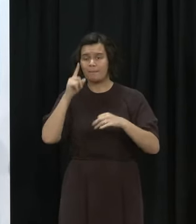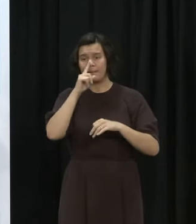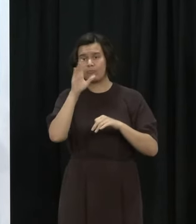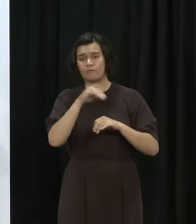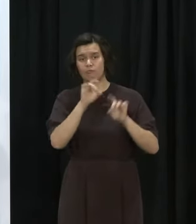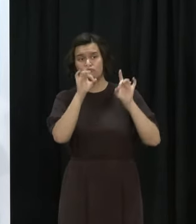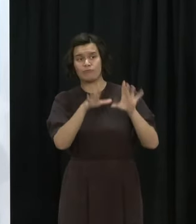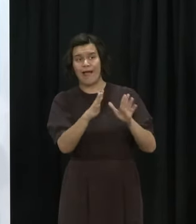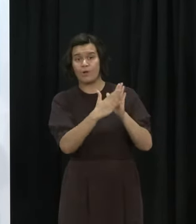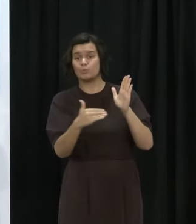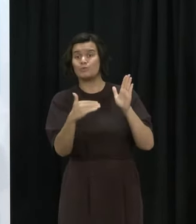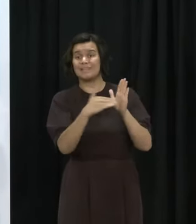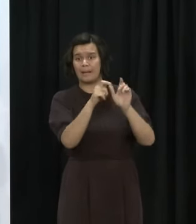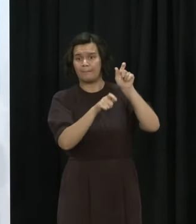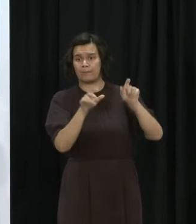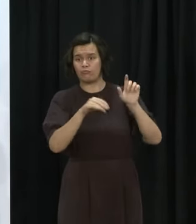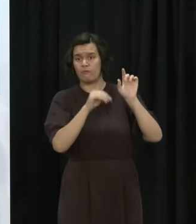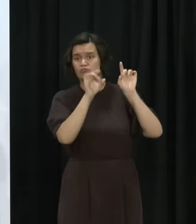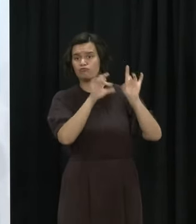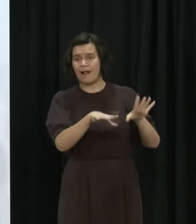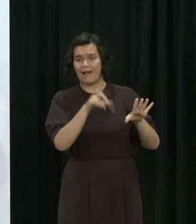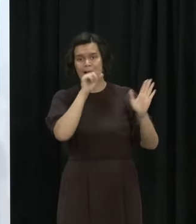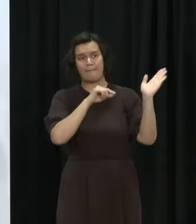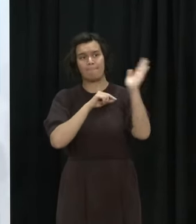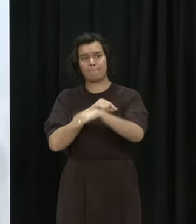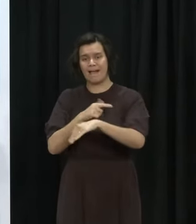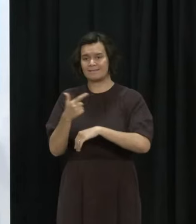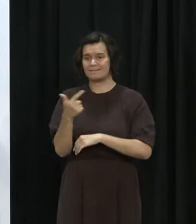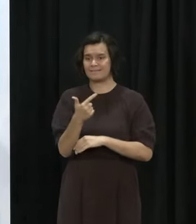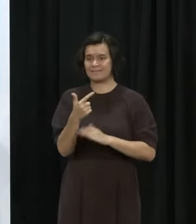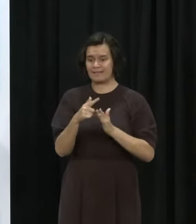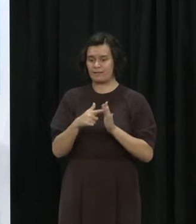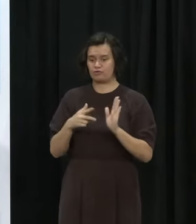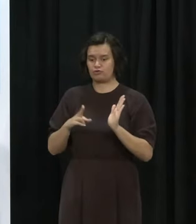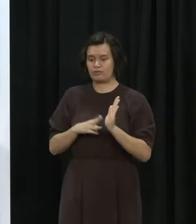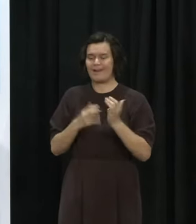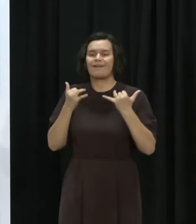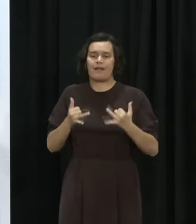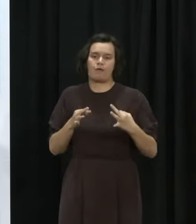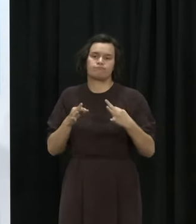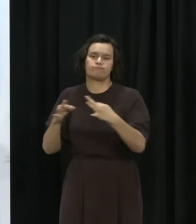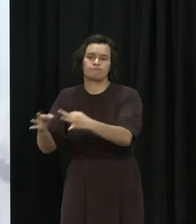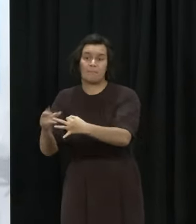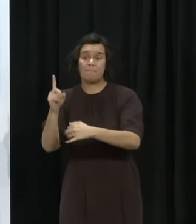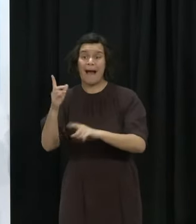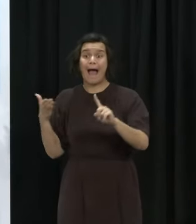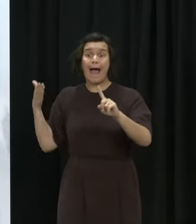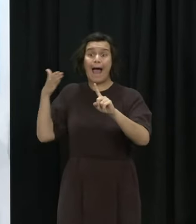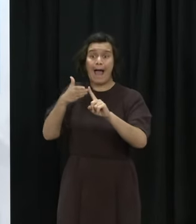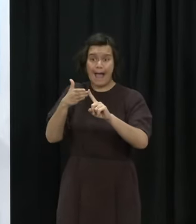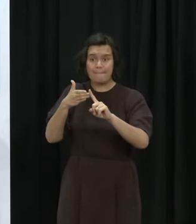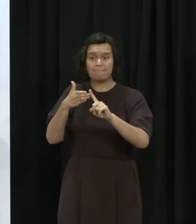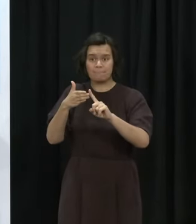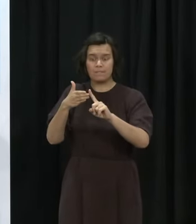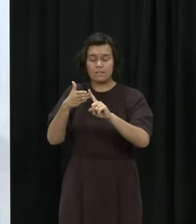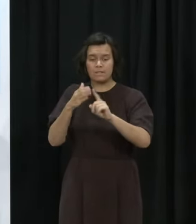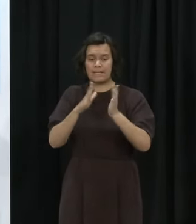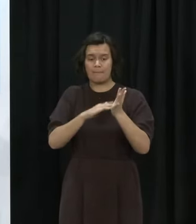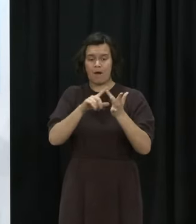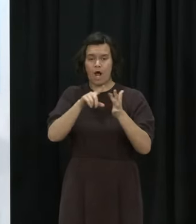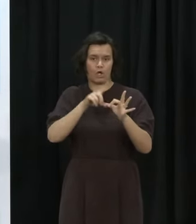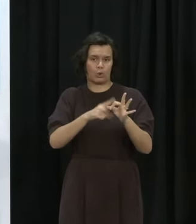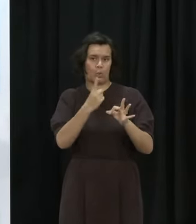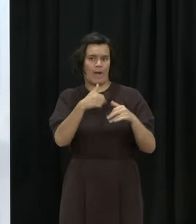Managed isolation, MIQ for the travel across the border of the scale that we, you know, ultimately need to get back to would be